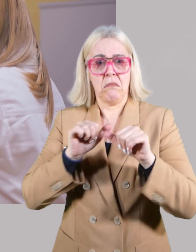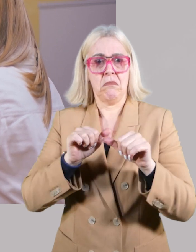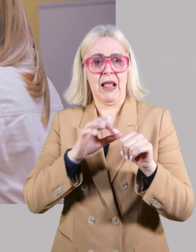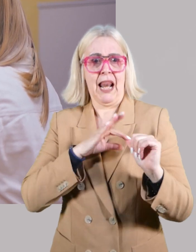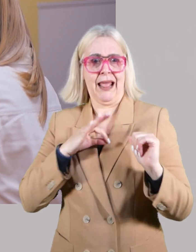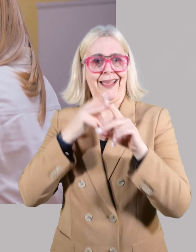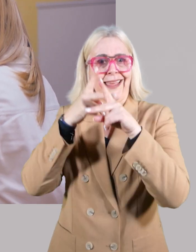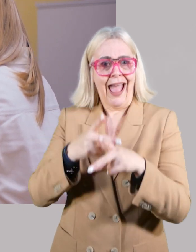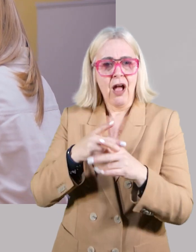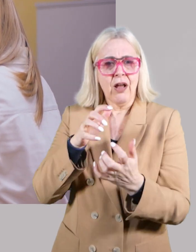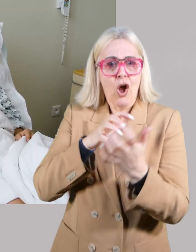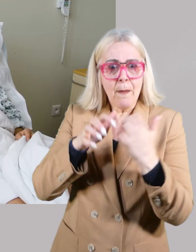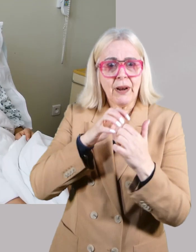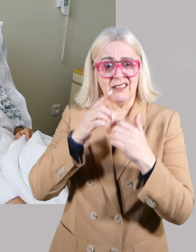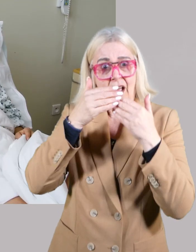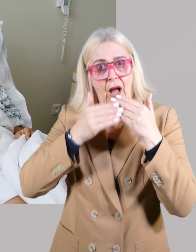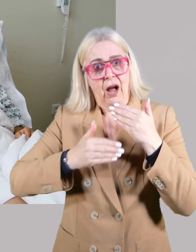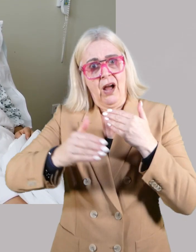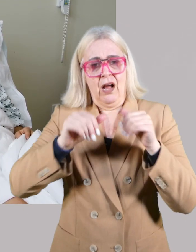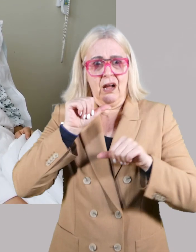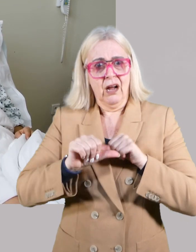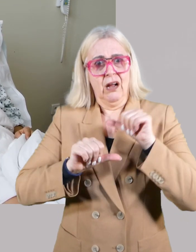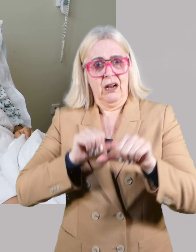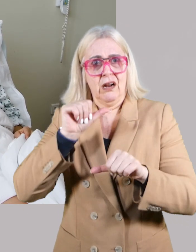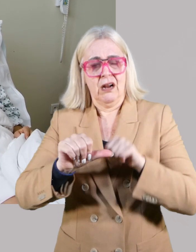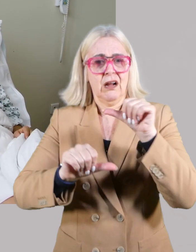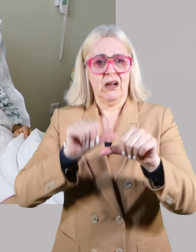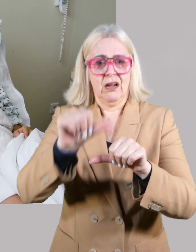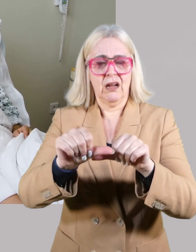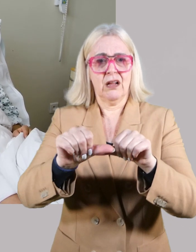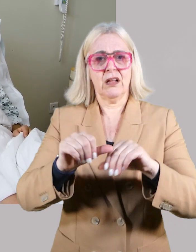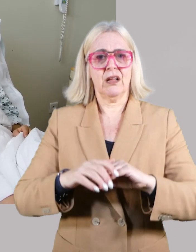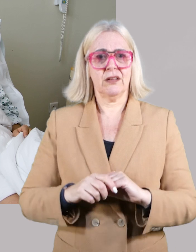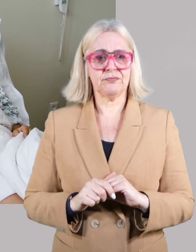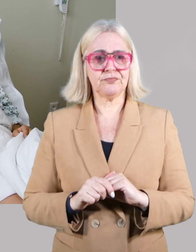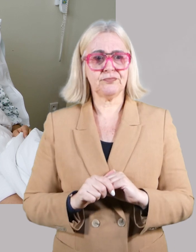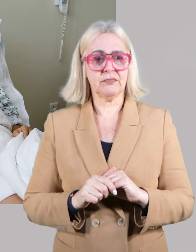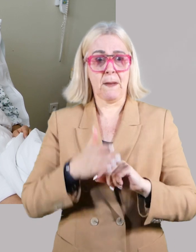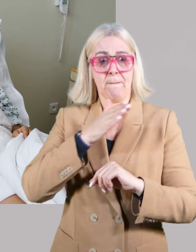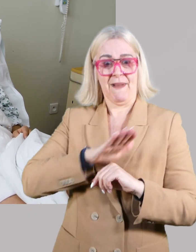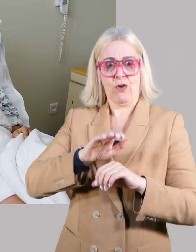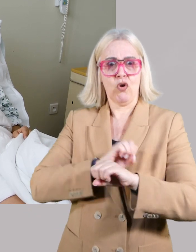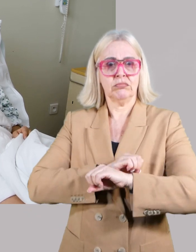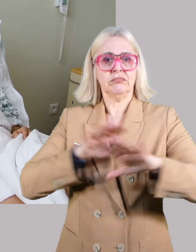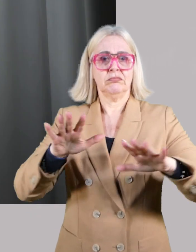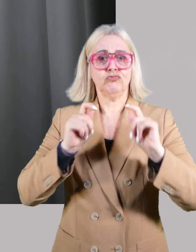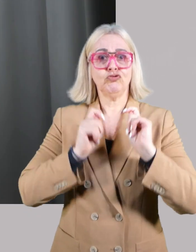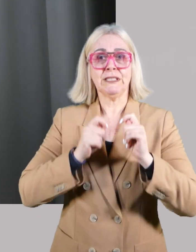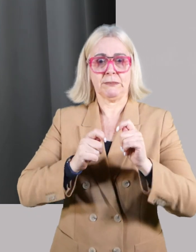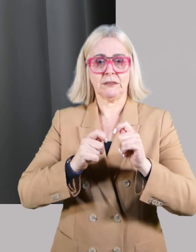from the research phase into actual clinical care is a complex and lengthy journey. Before such groundbreaking